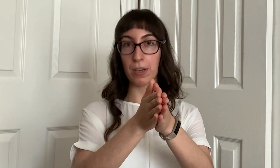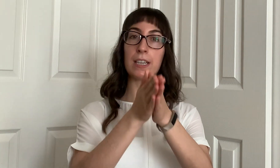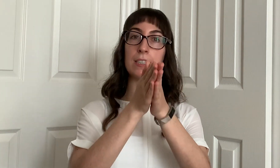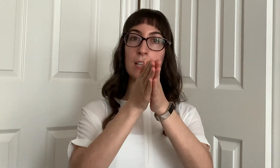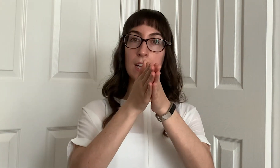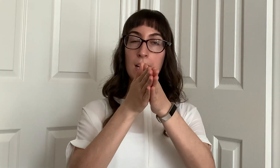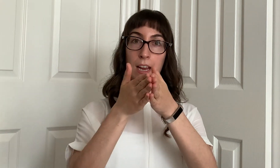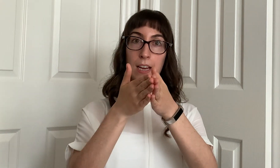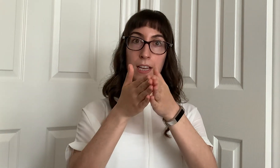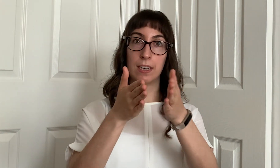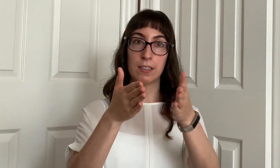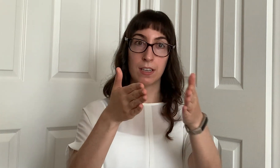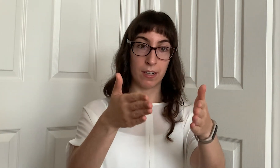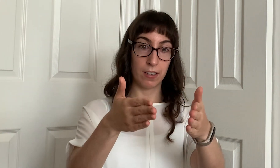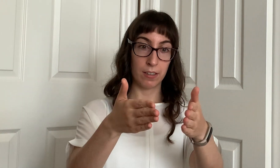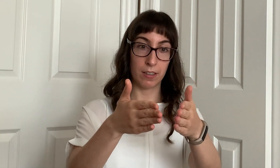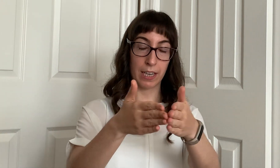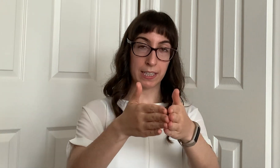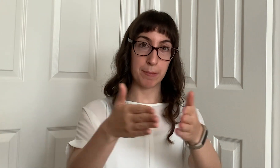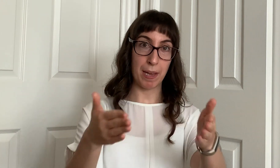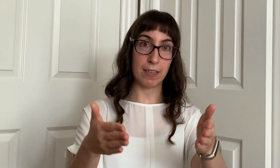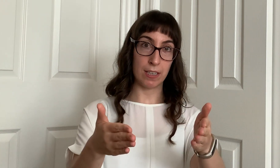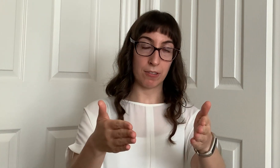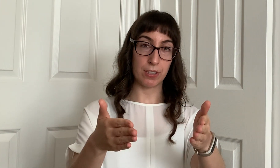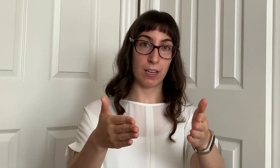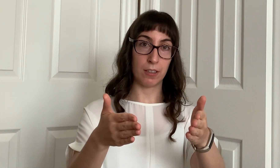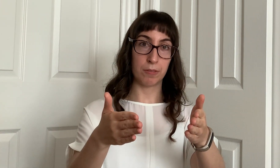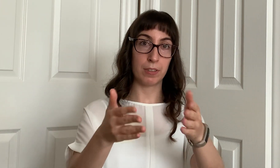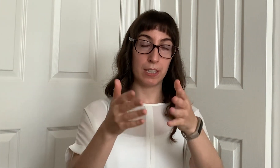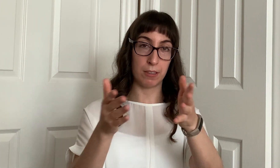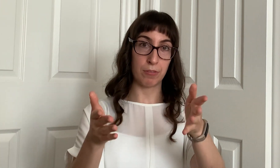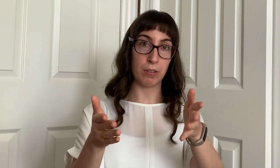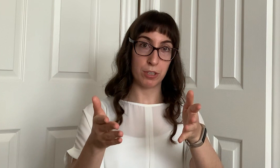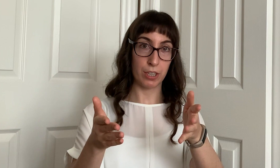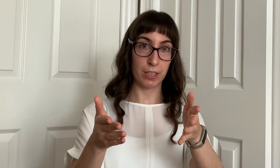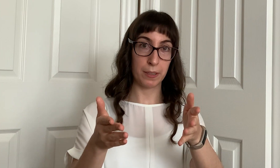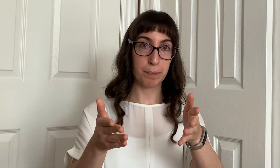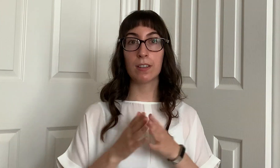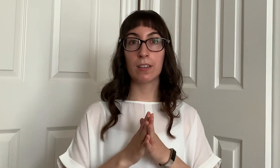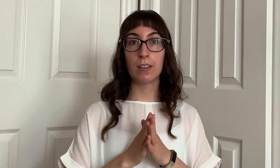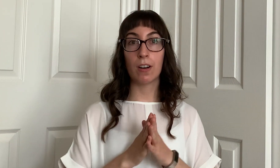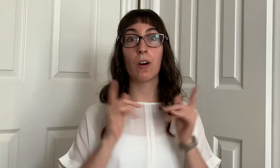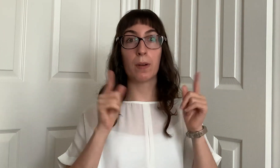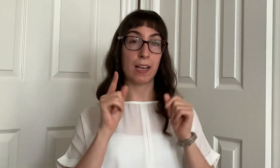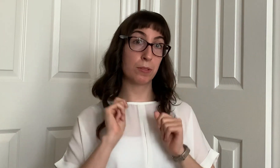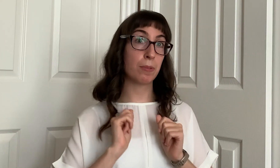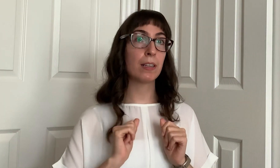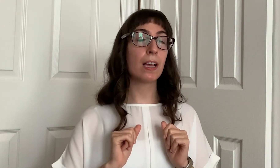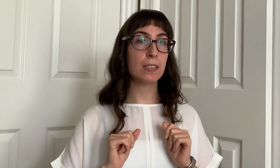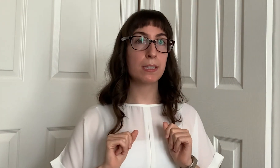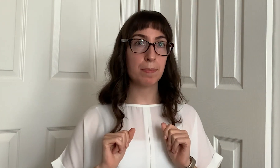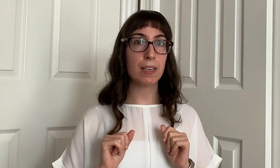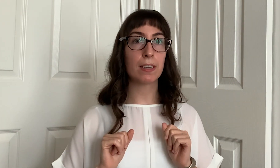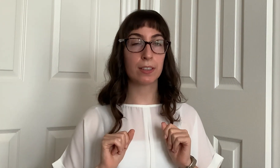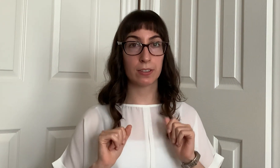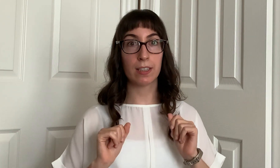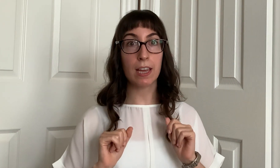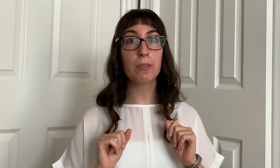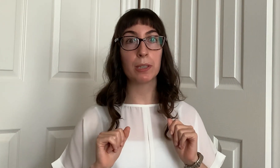brand and expanding yourself in the future oh as well as speaking their language